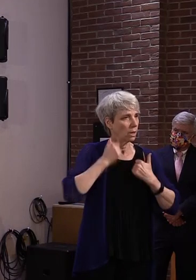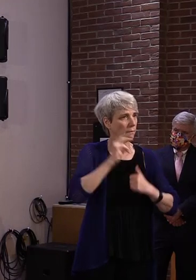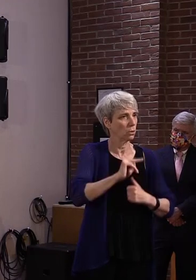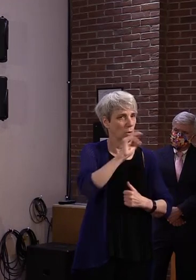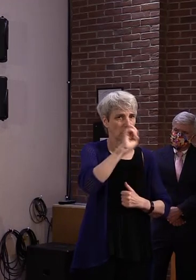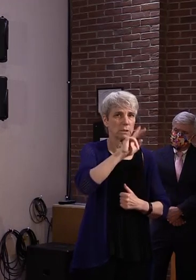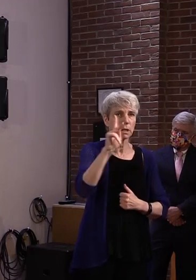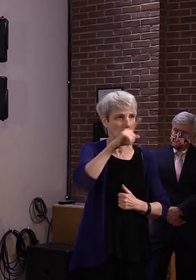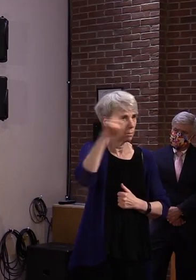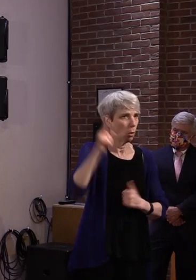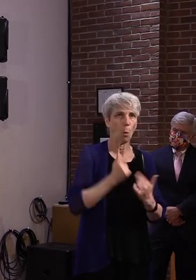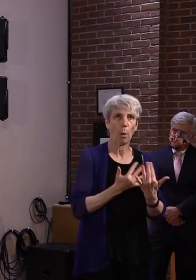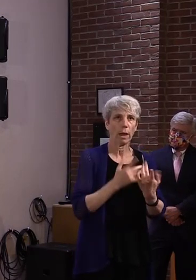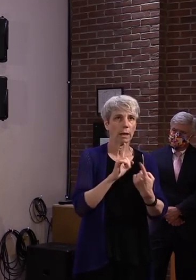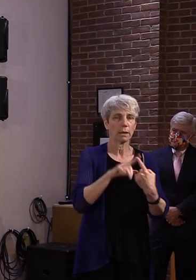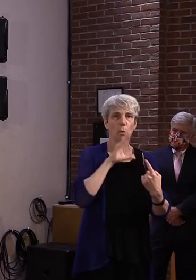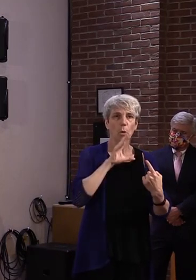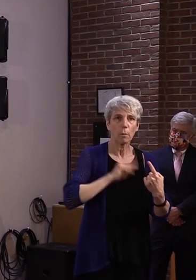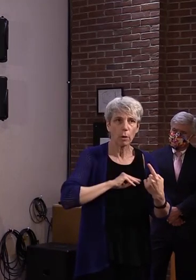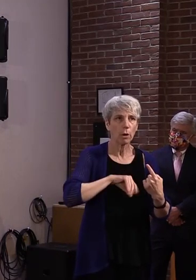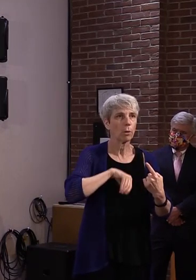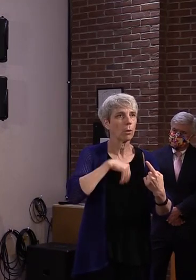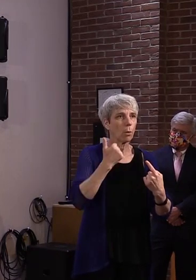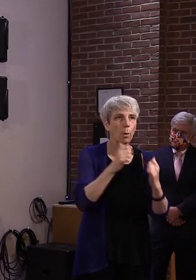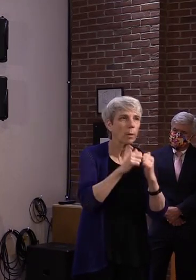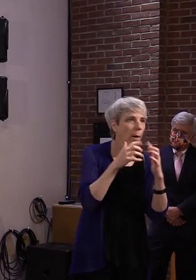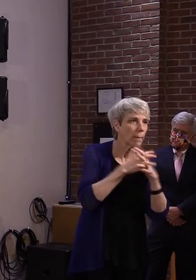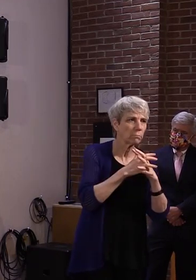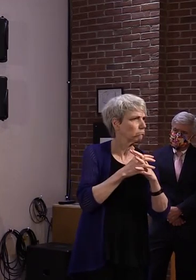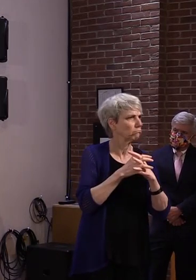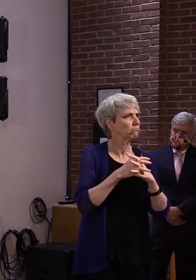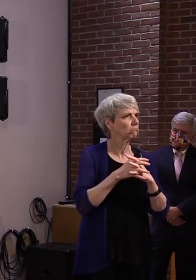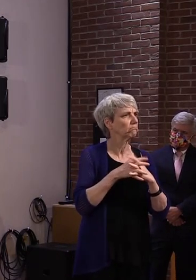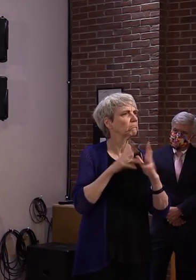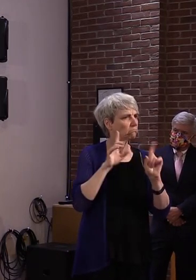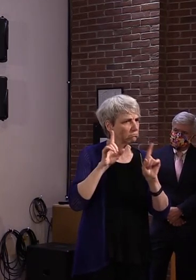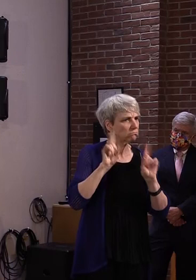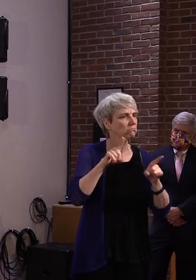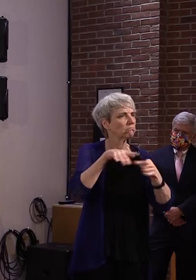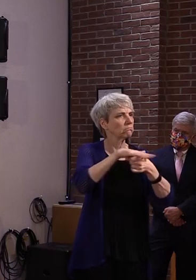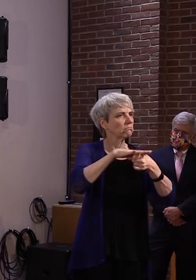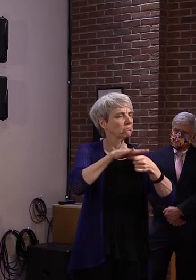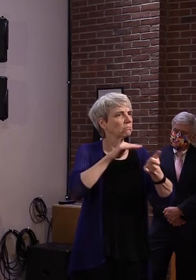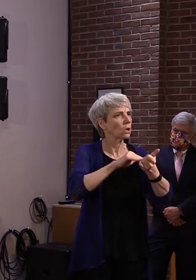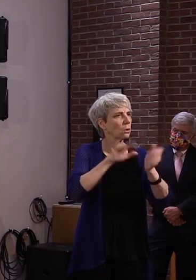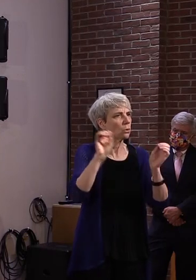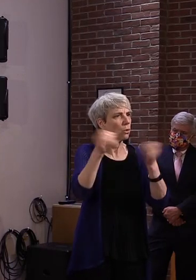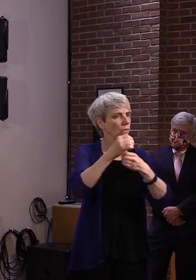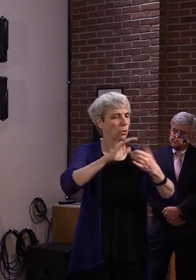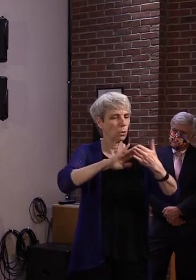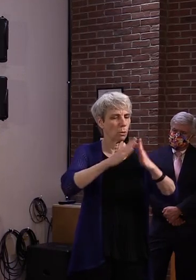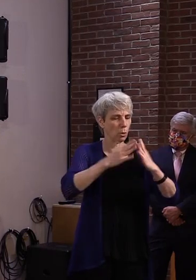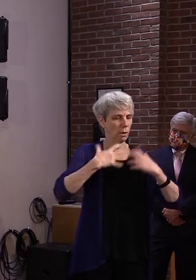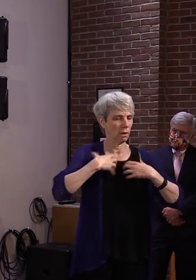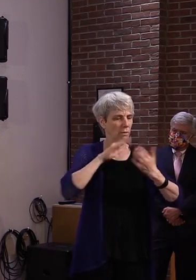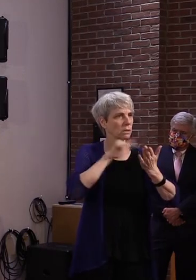So it's not just relying on a pop-up that may not be there every week or every day or